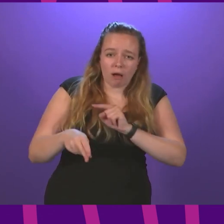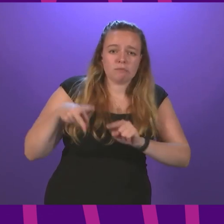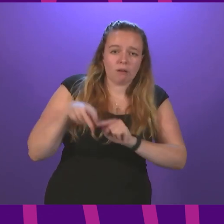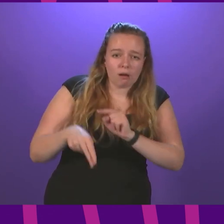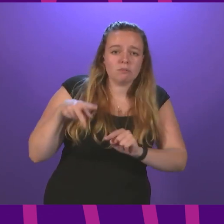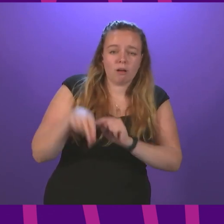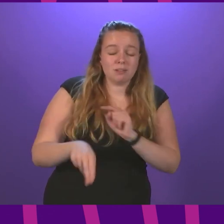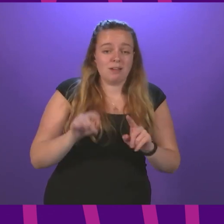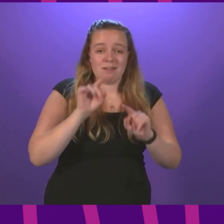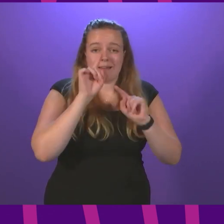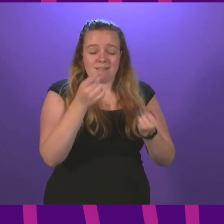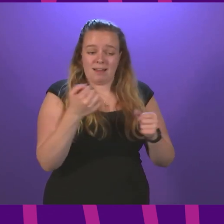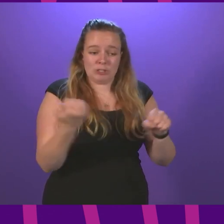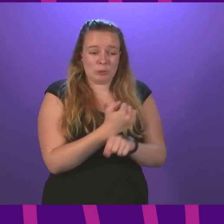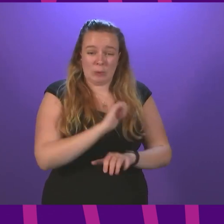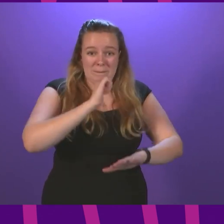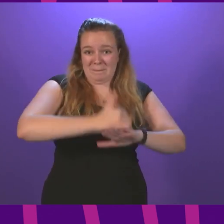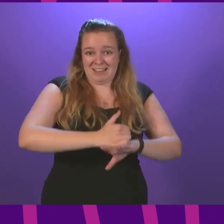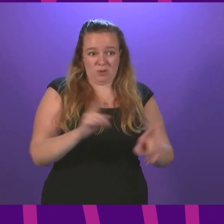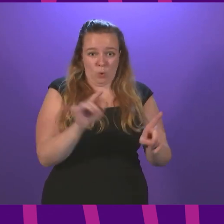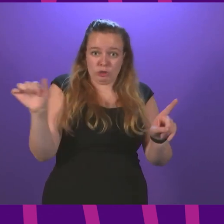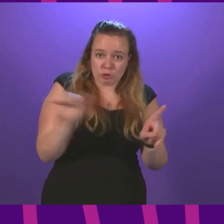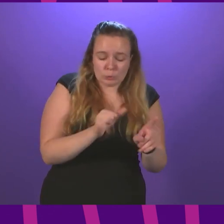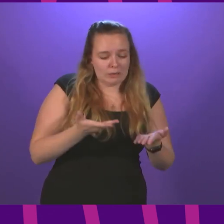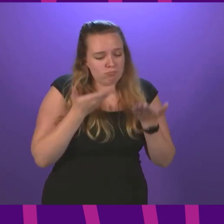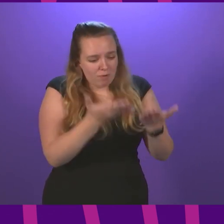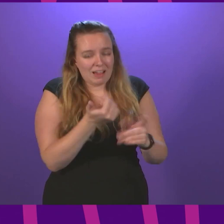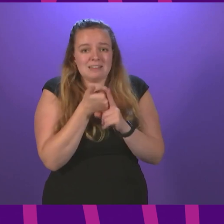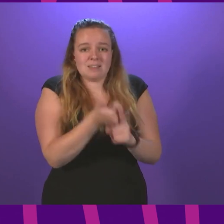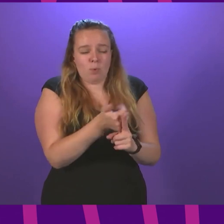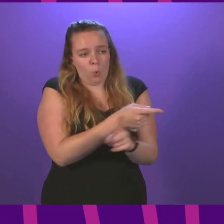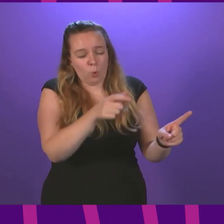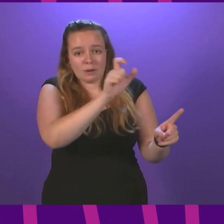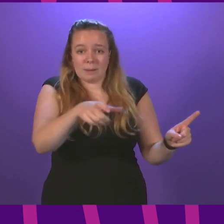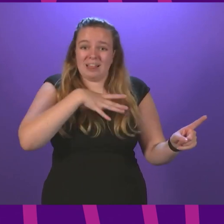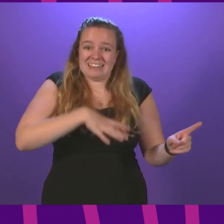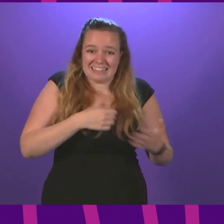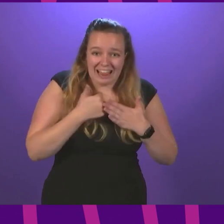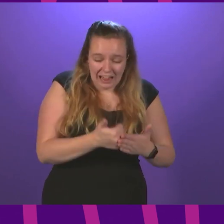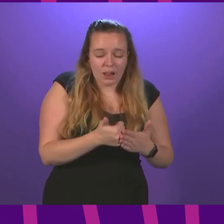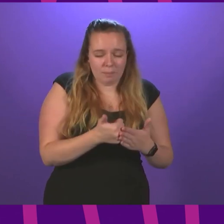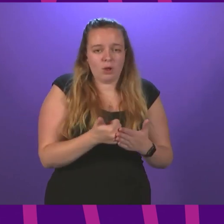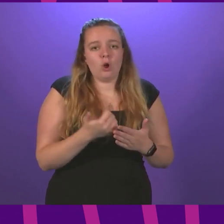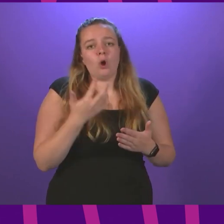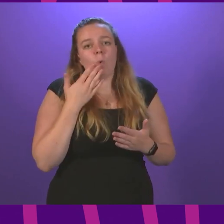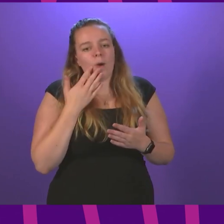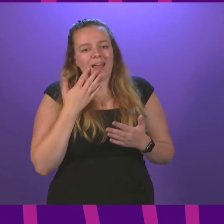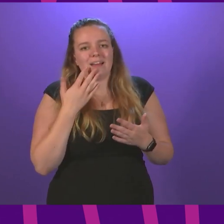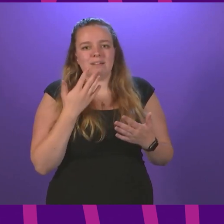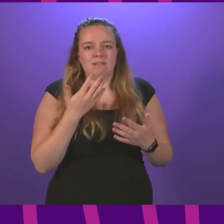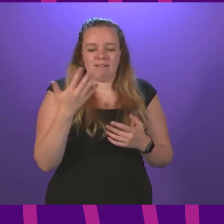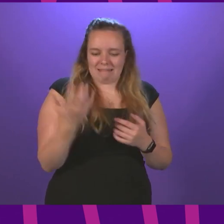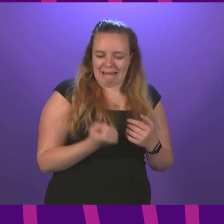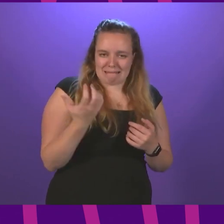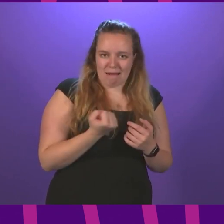longer able to perform its basic function to provide adequate support for people needing help with